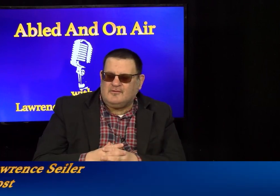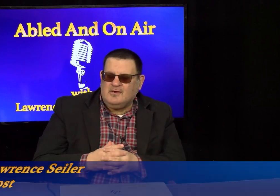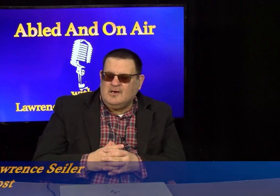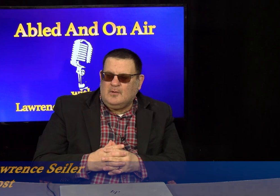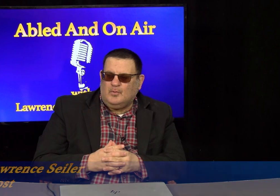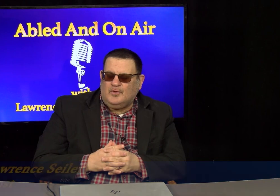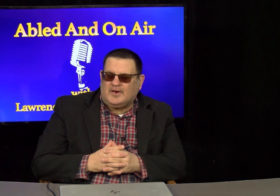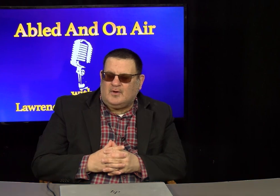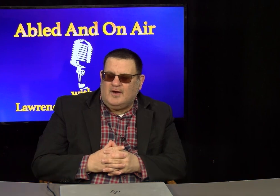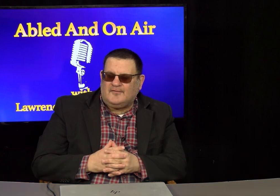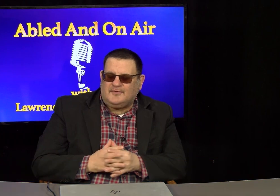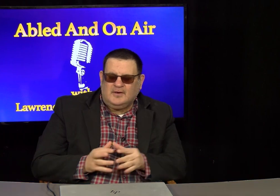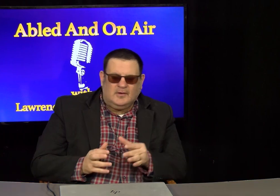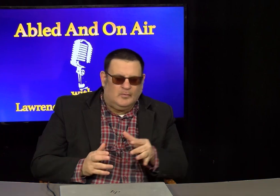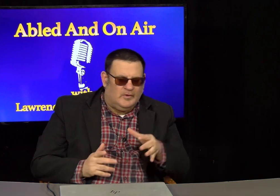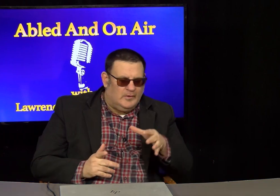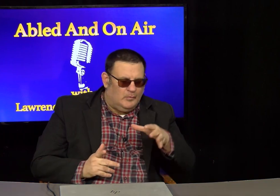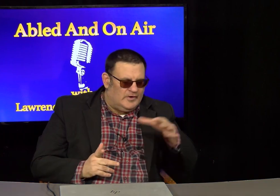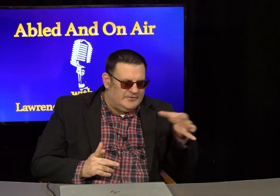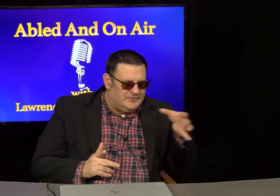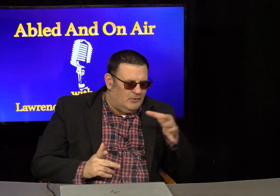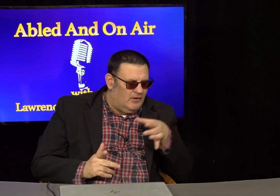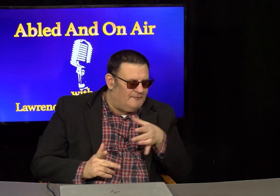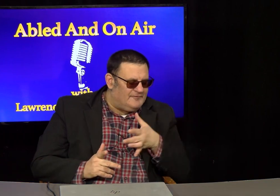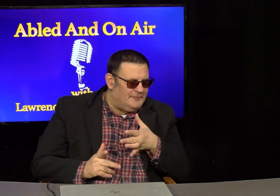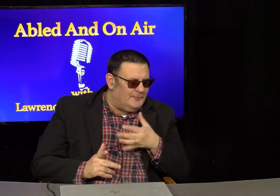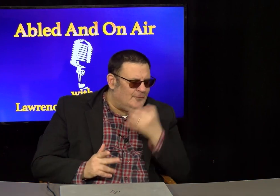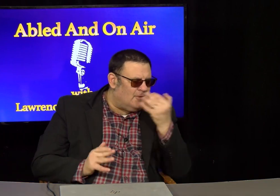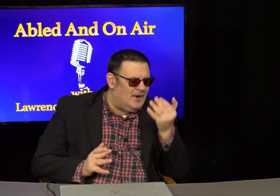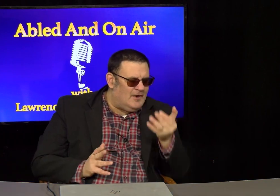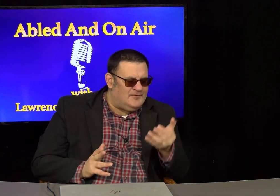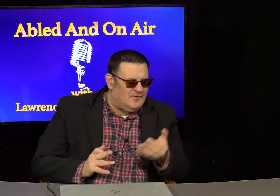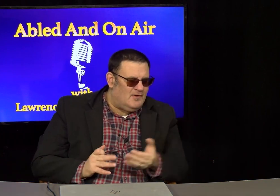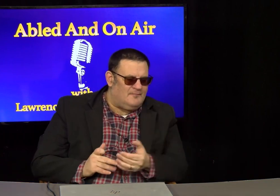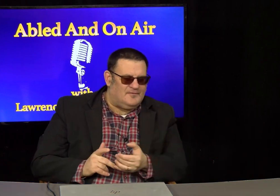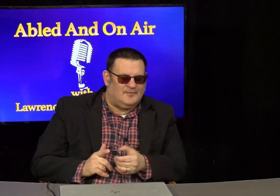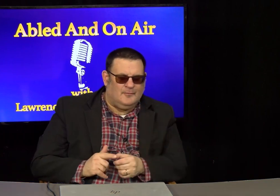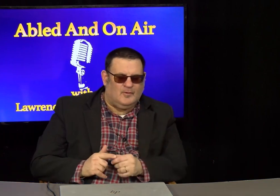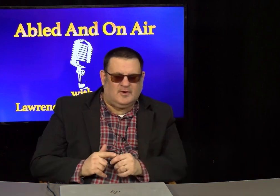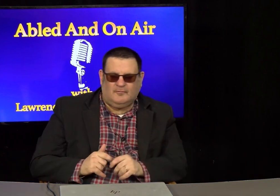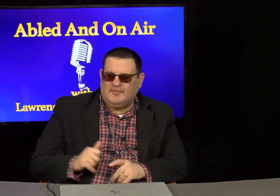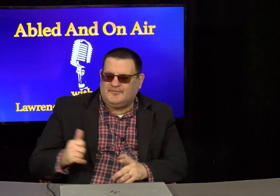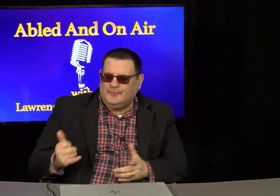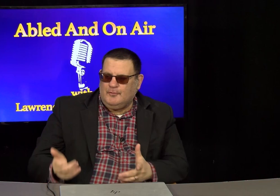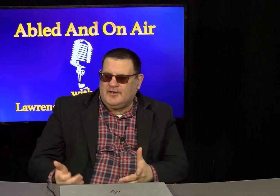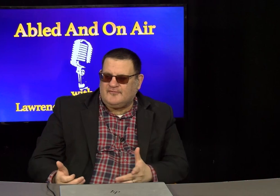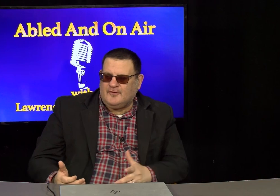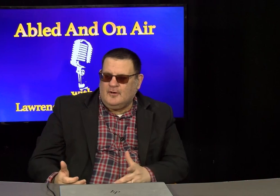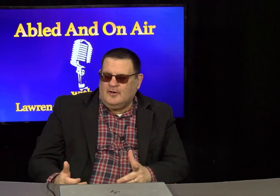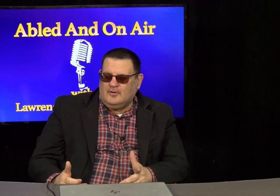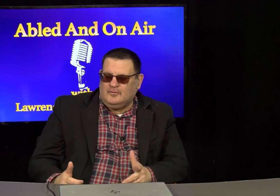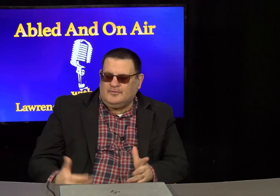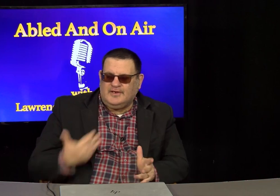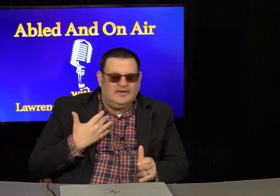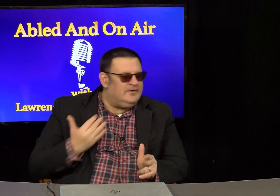request, what does your office do, or how does your office work with students who need